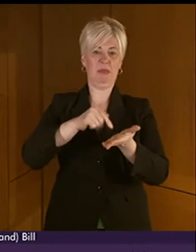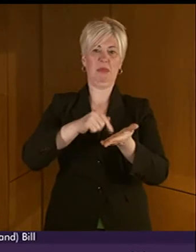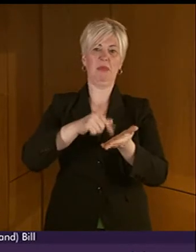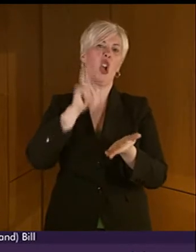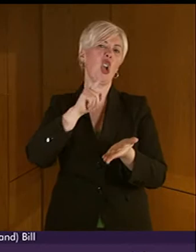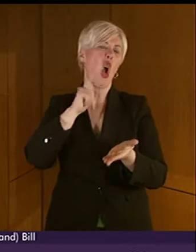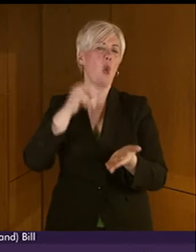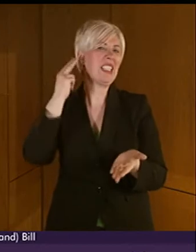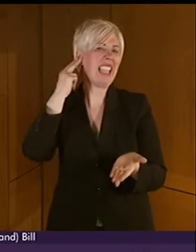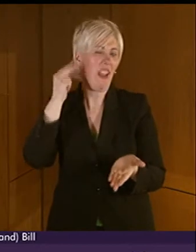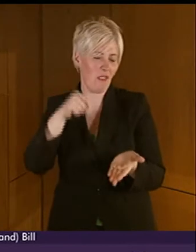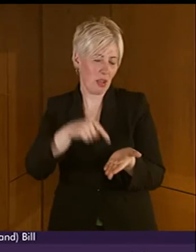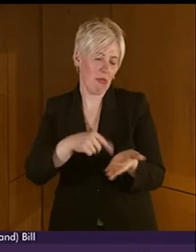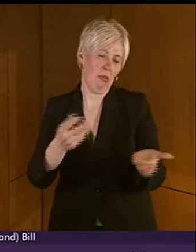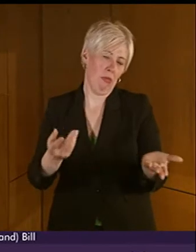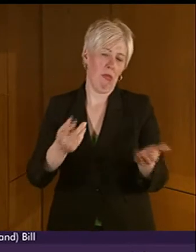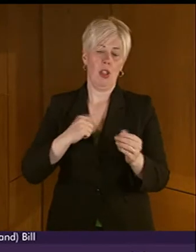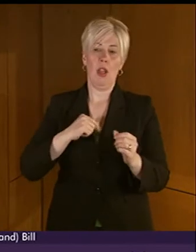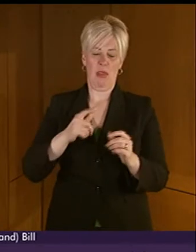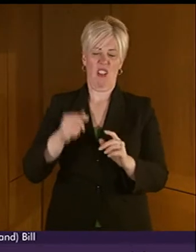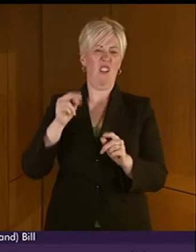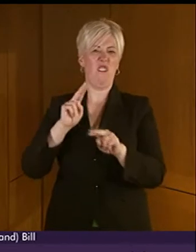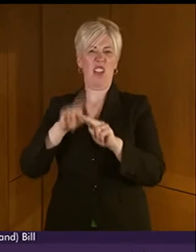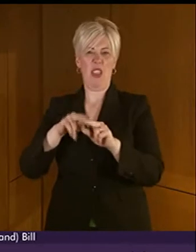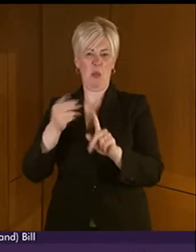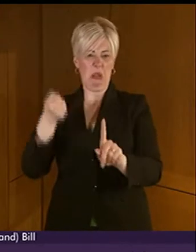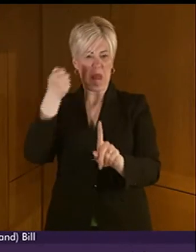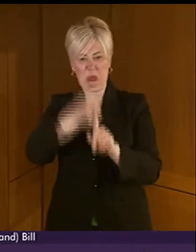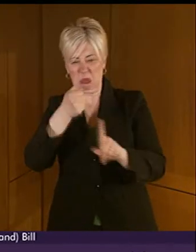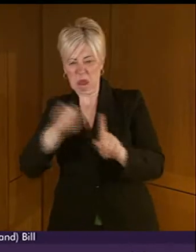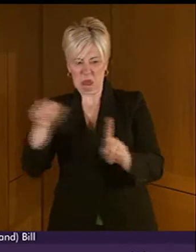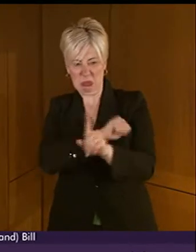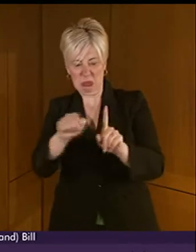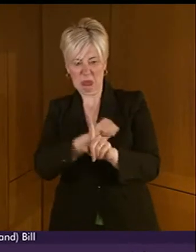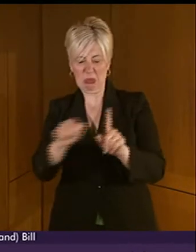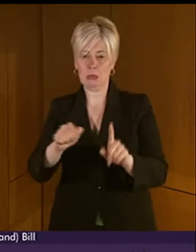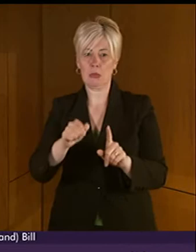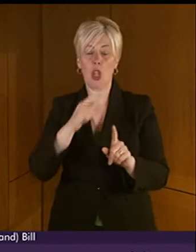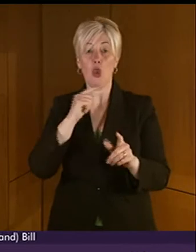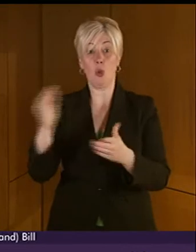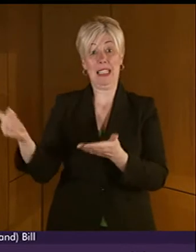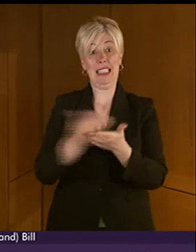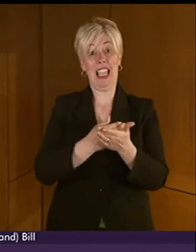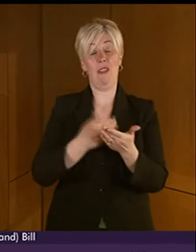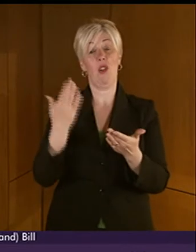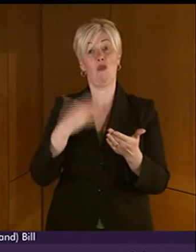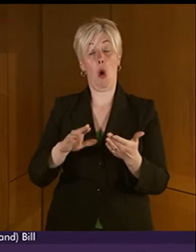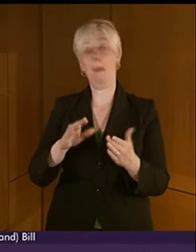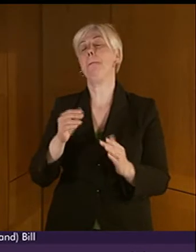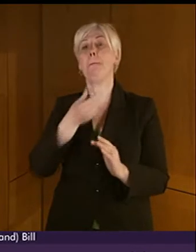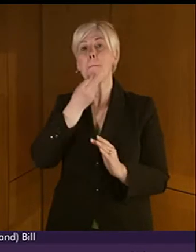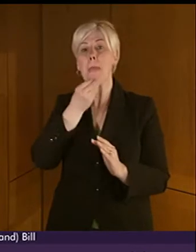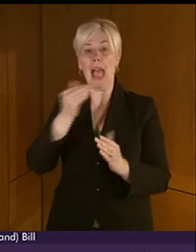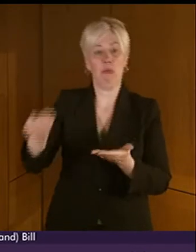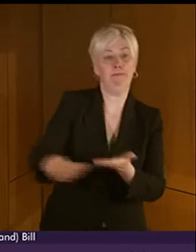Sophie, who is rescued from a violent father by a man who adopts a then devises a form of sign language in order for